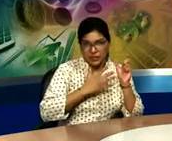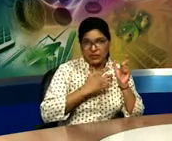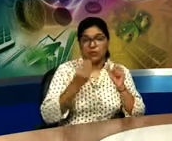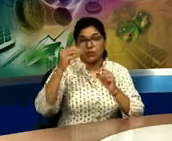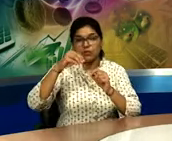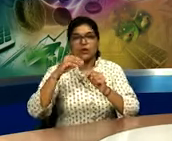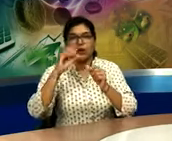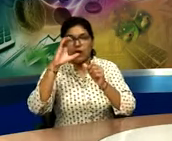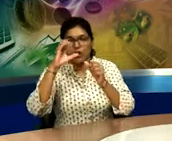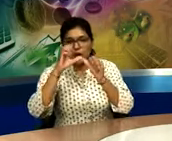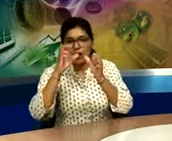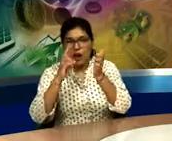Green canopy.